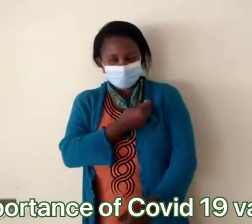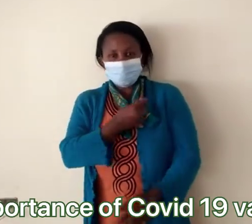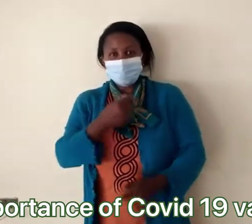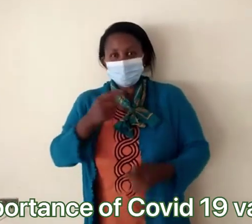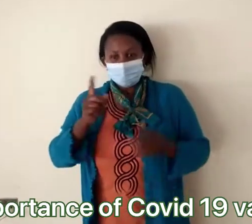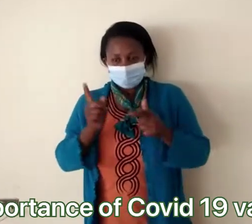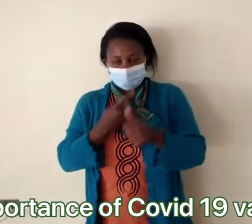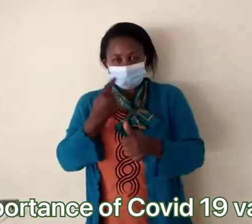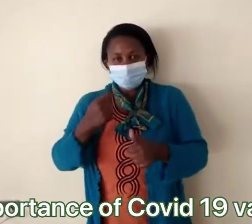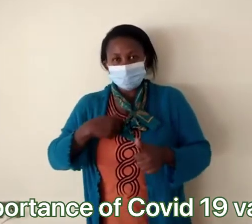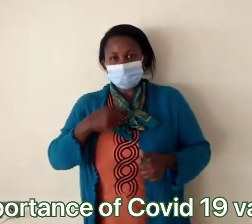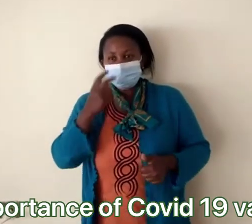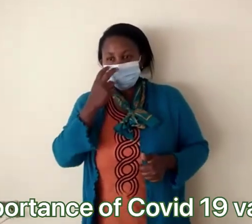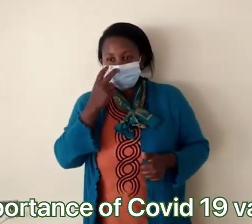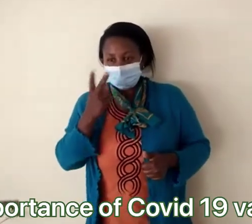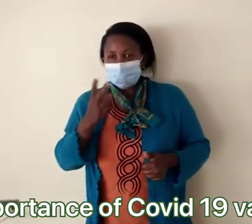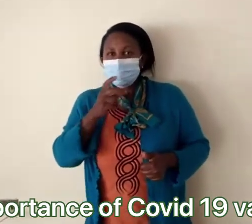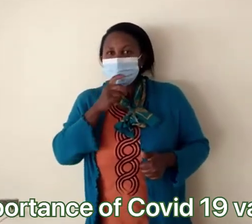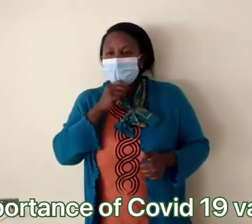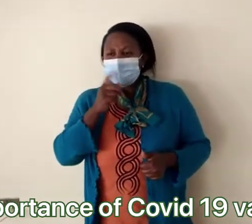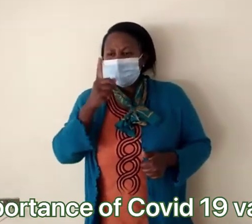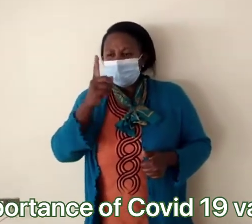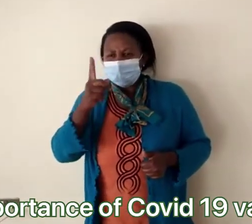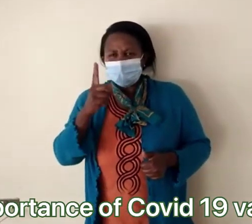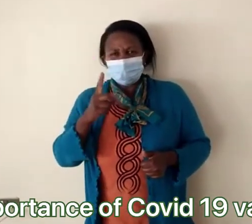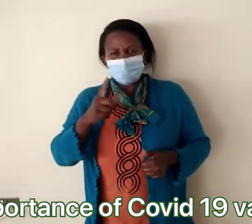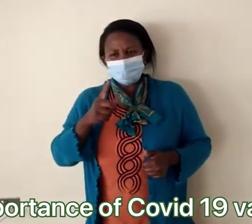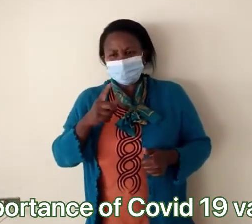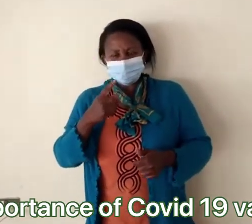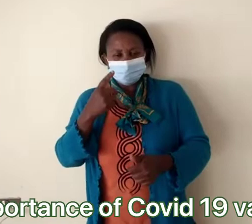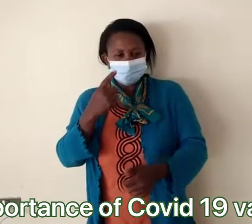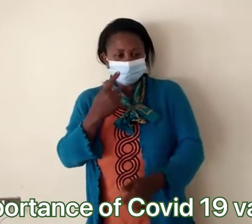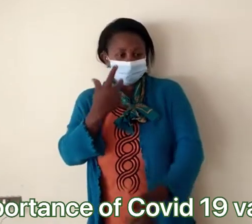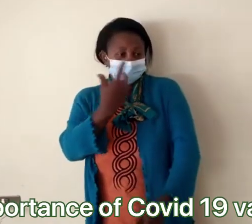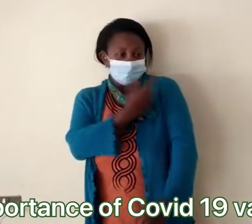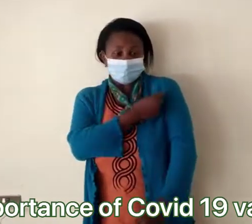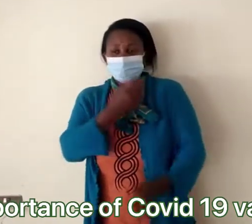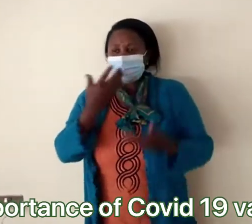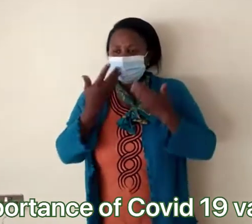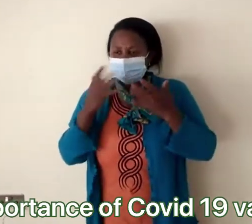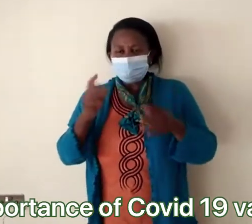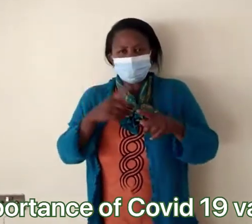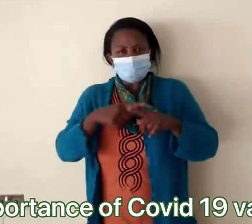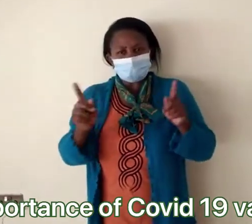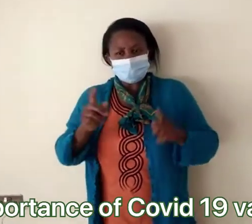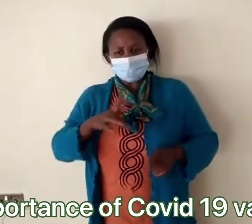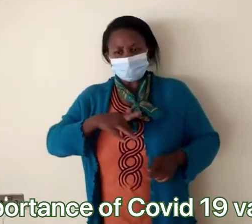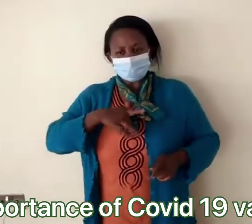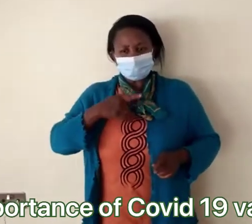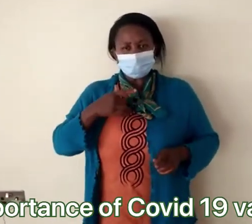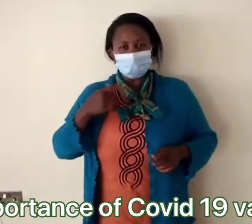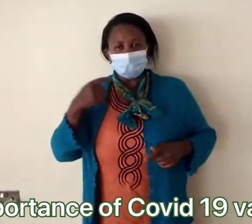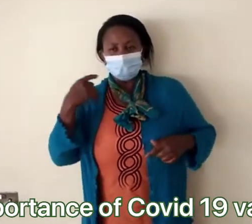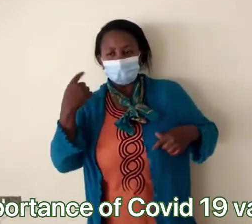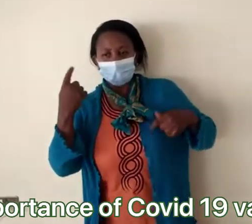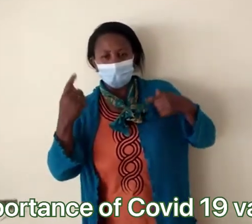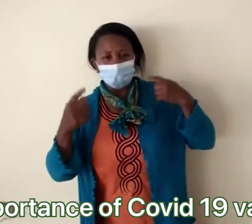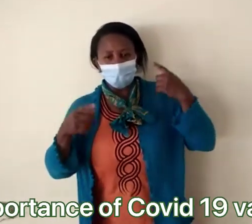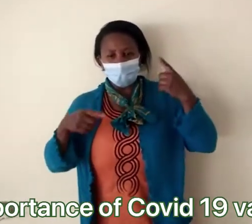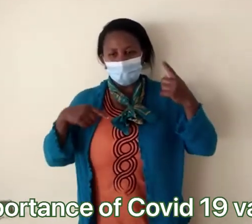Before I went to be vaccinated, I saw one man. He was vaccinated, but he